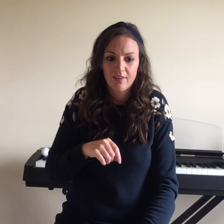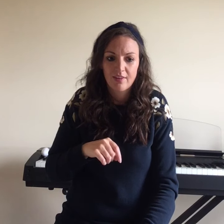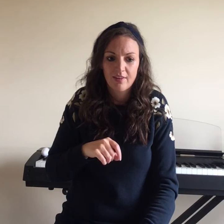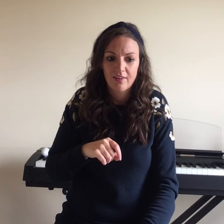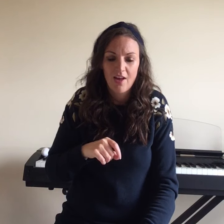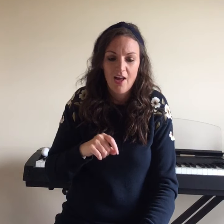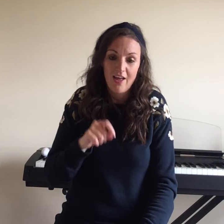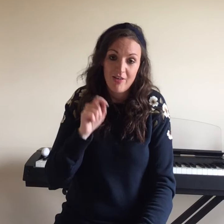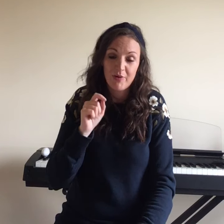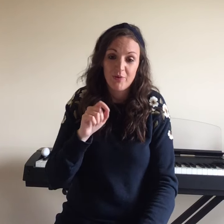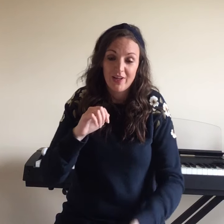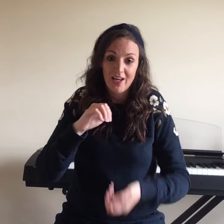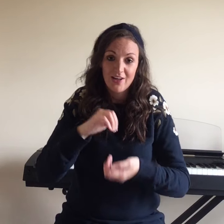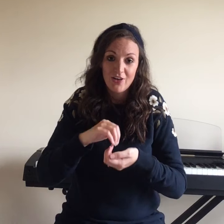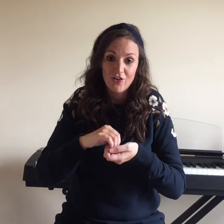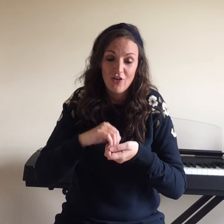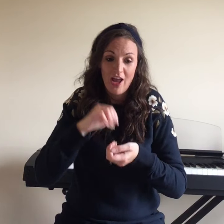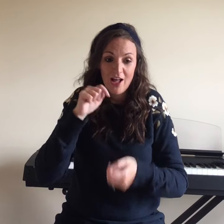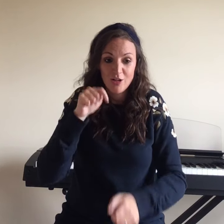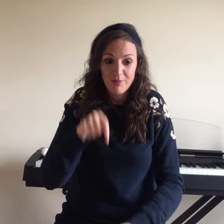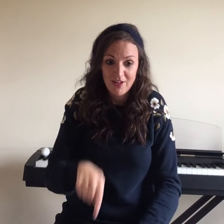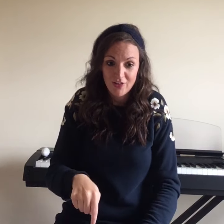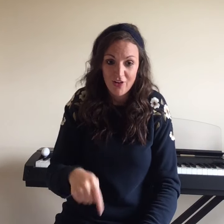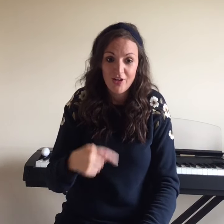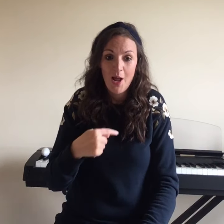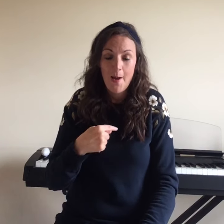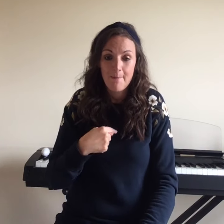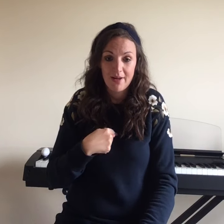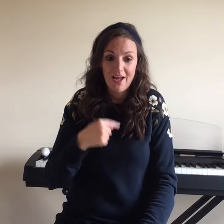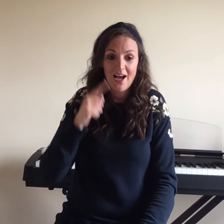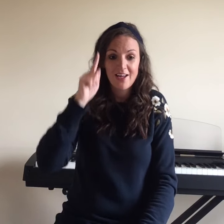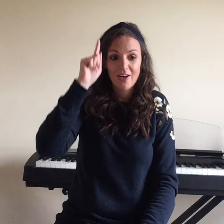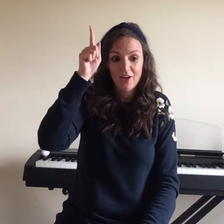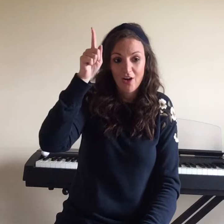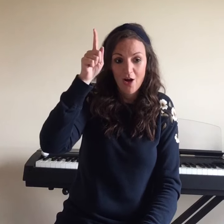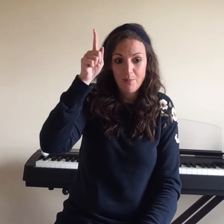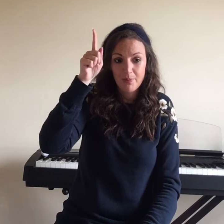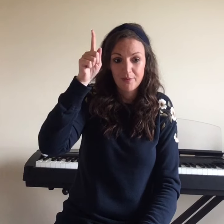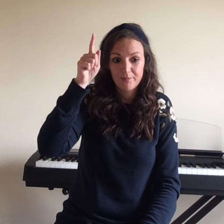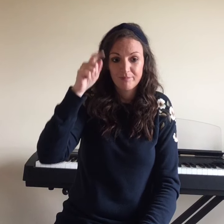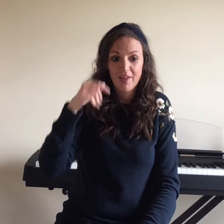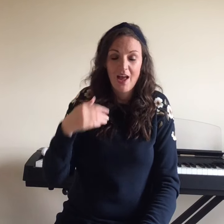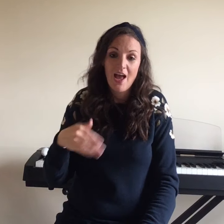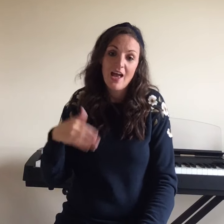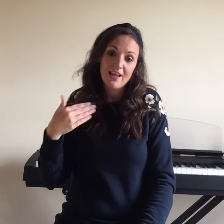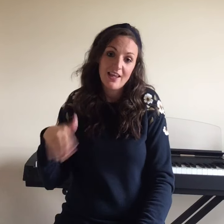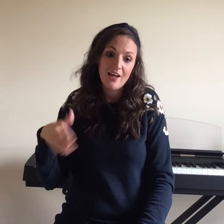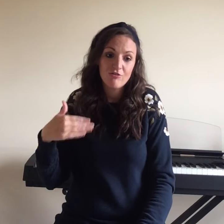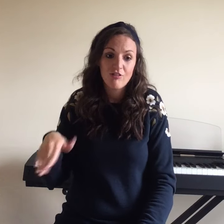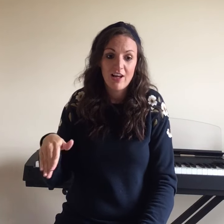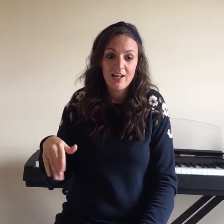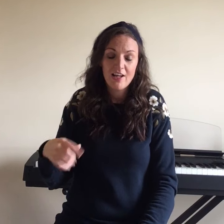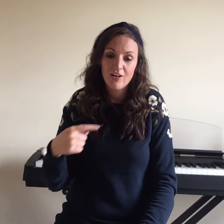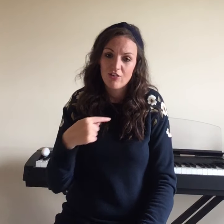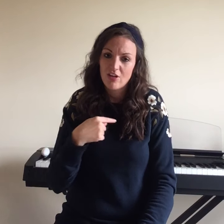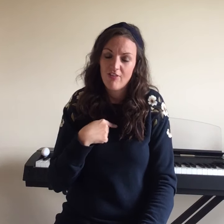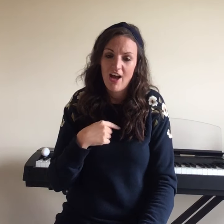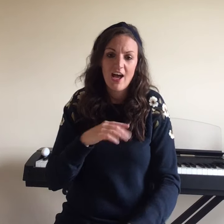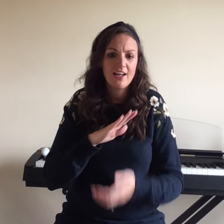And then we go again. You held me down but I got up. Get ready because I've had